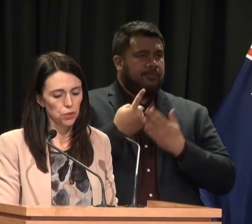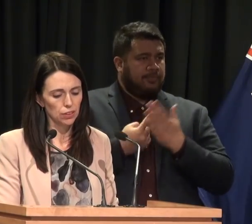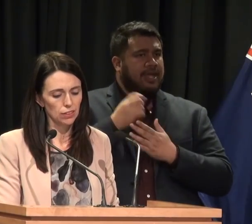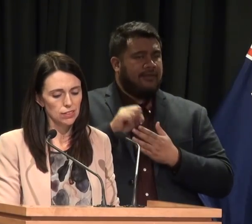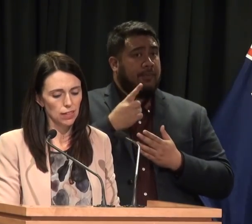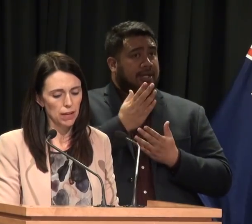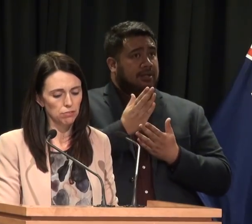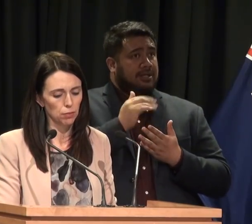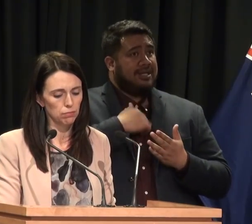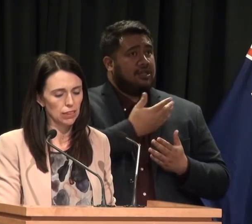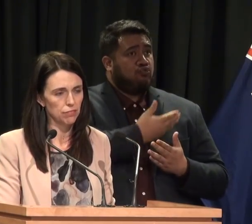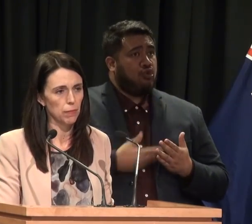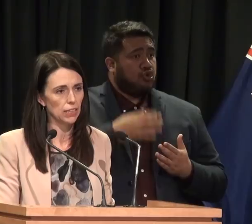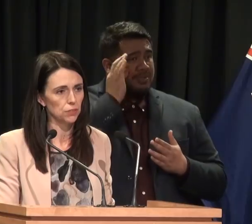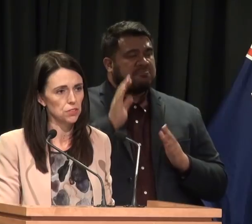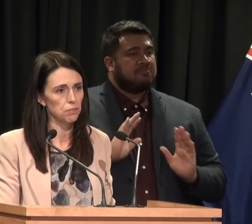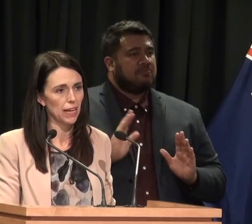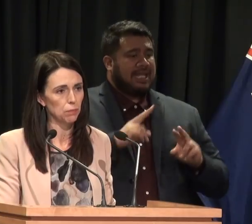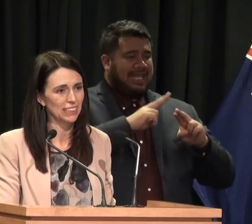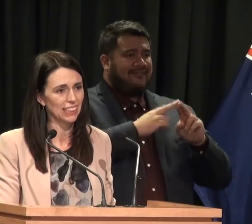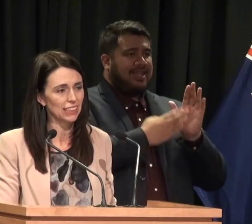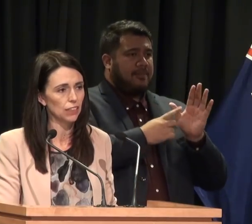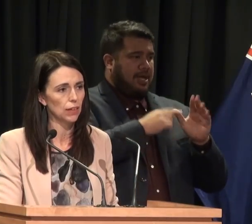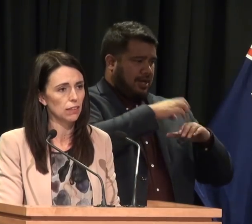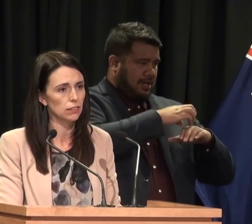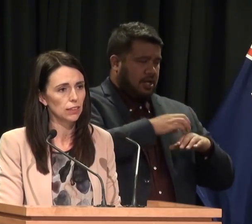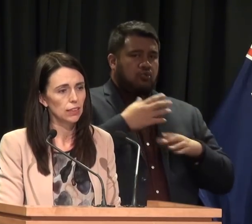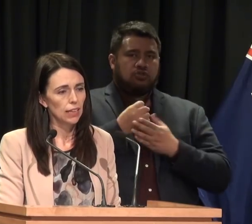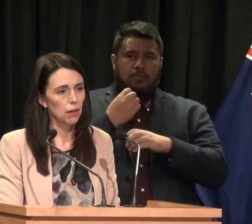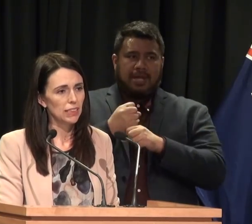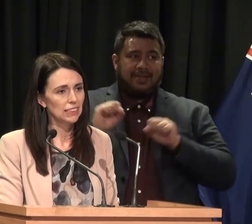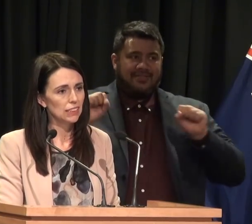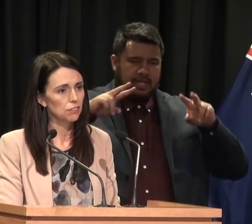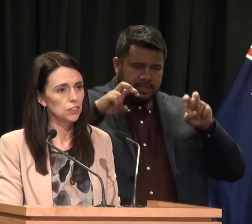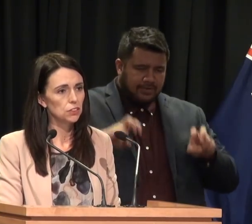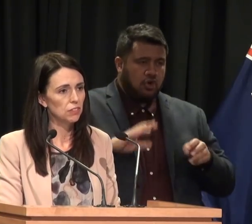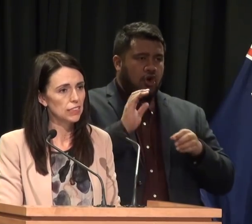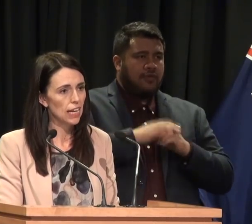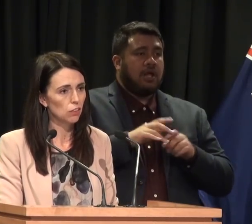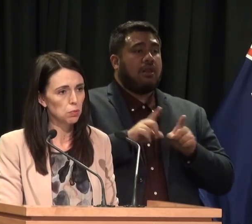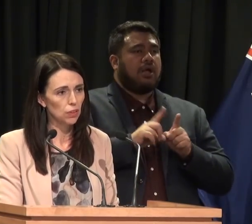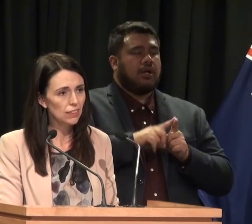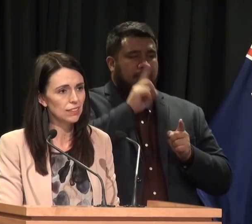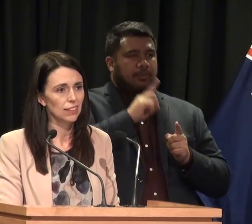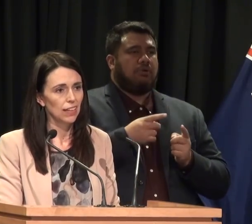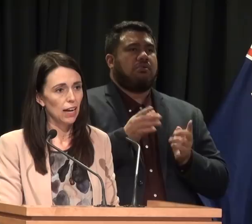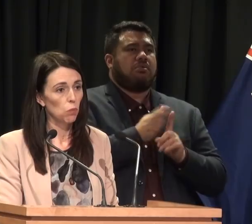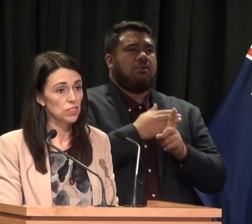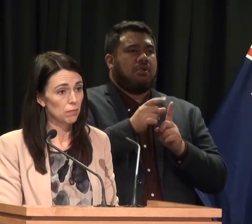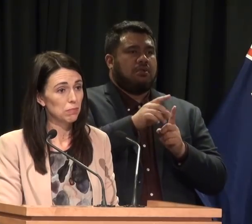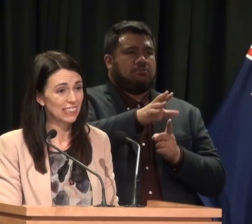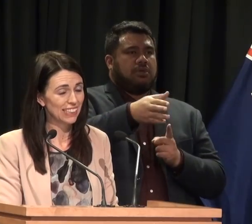the work that's come out from the FMA and the Reserve Bank, particularly around incentives used for the sale of products,